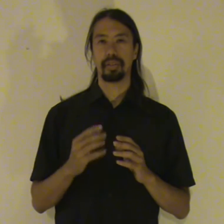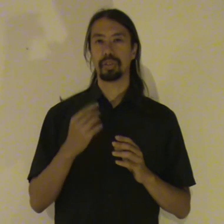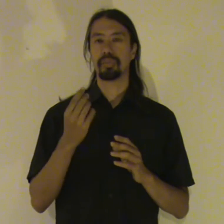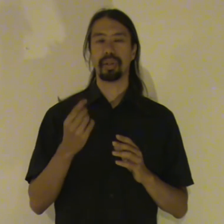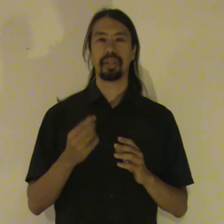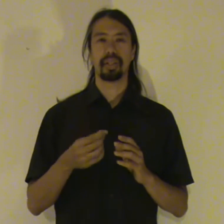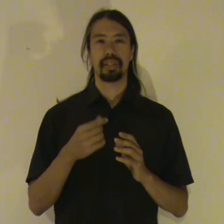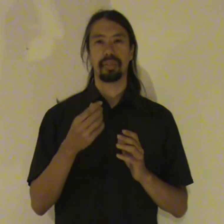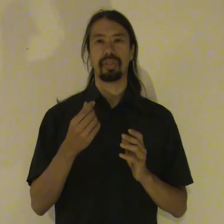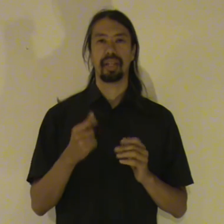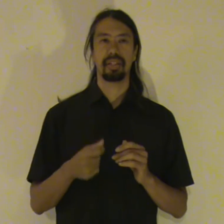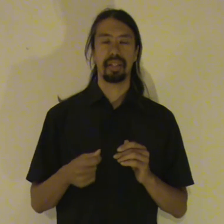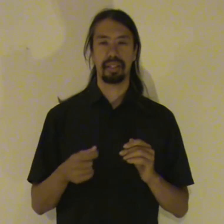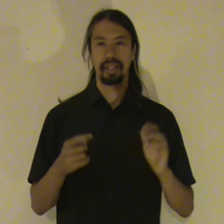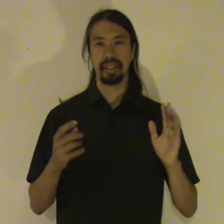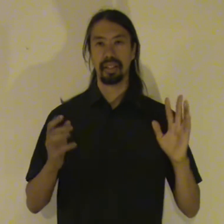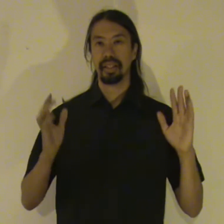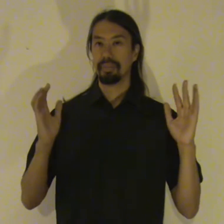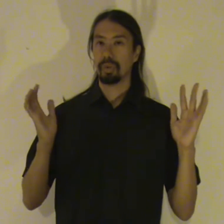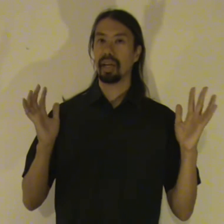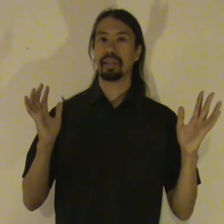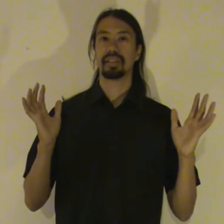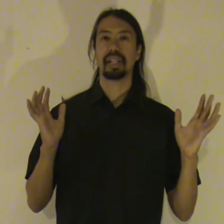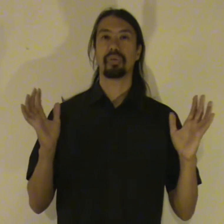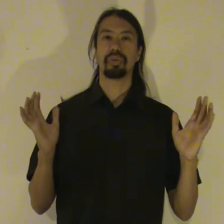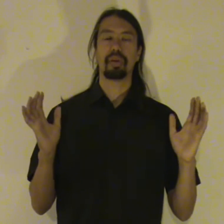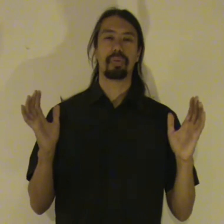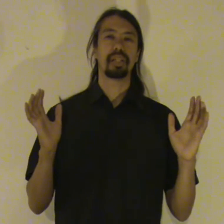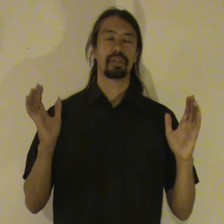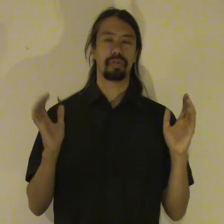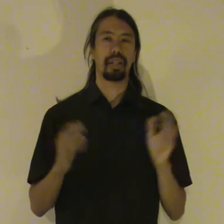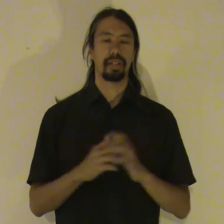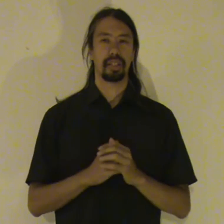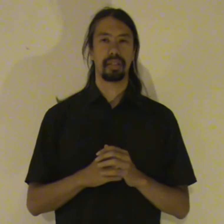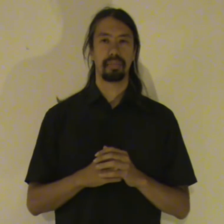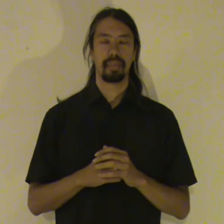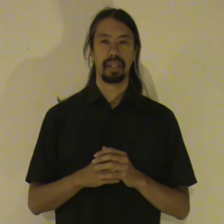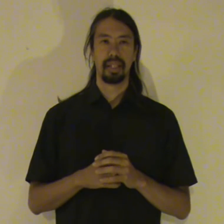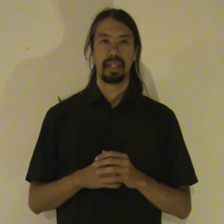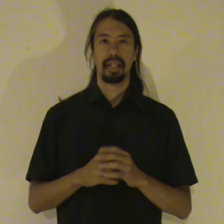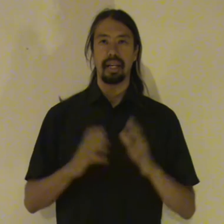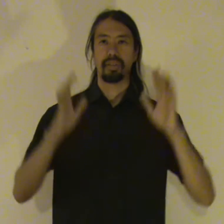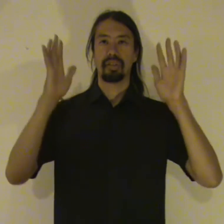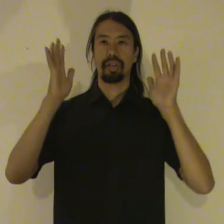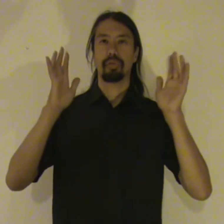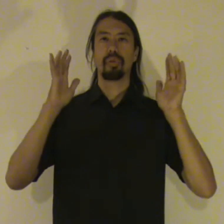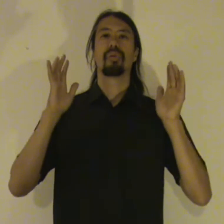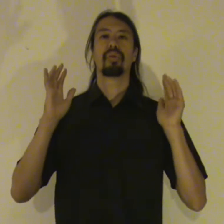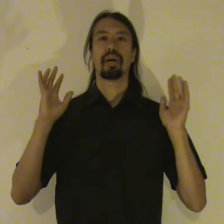To smell the energy. To taste the energy. To hear the sound. The vibration of the energy. And if all are